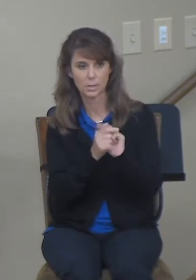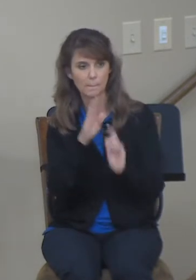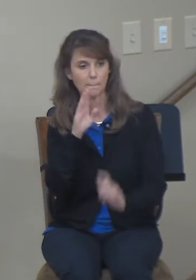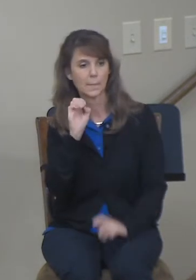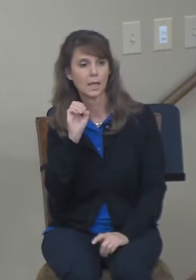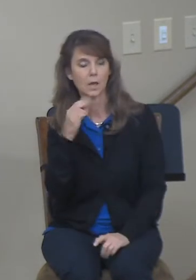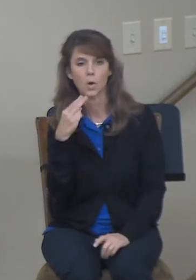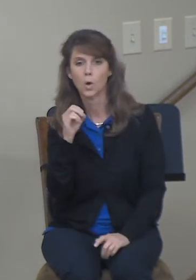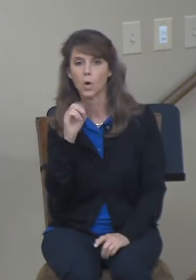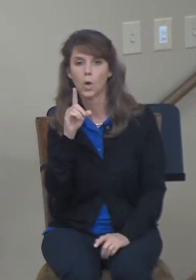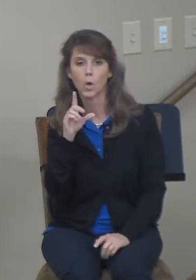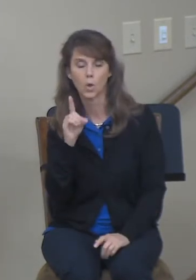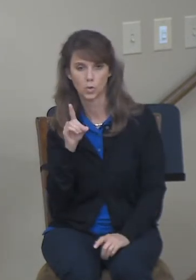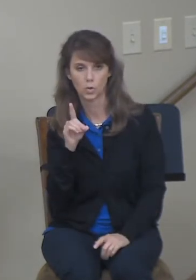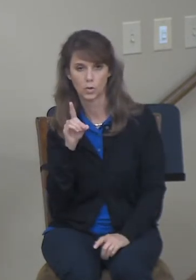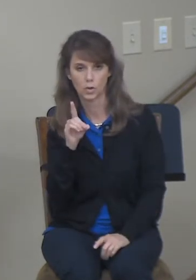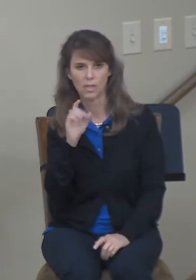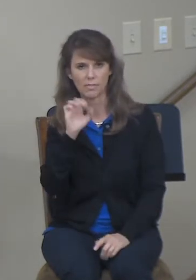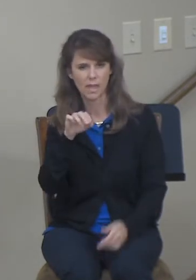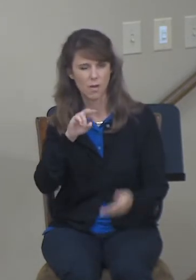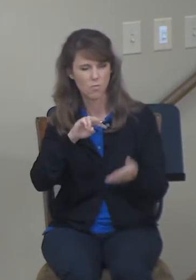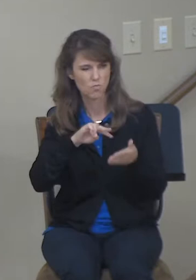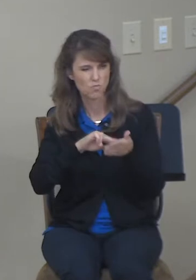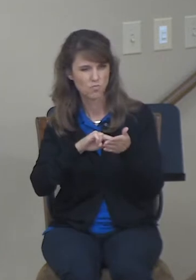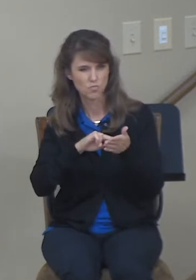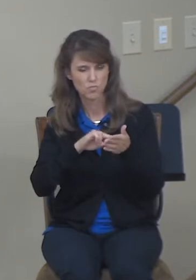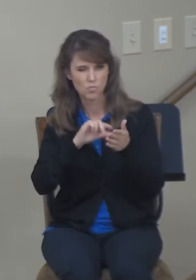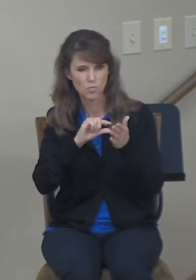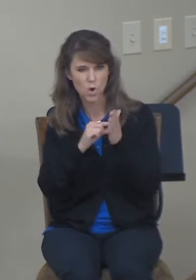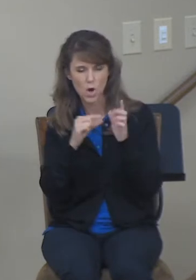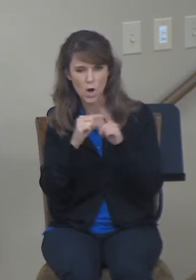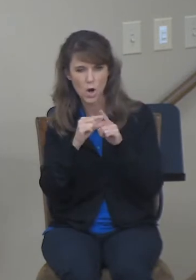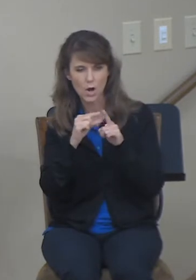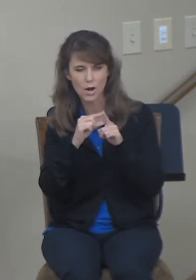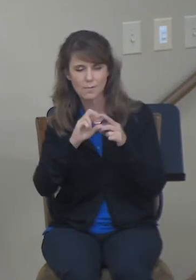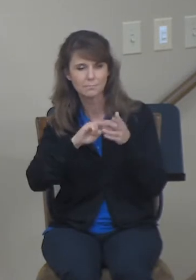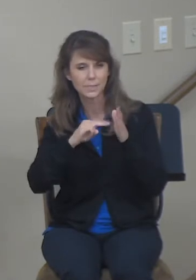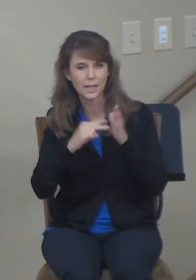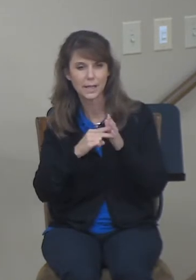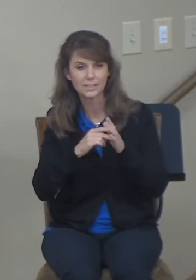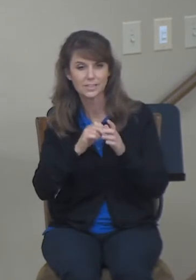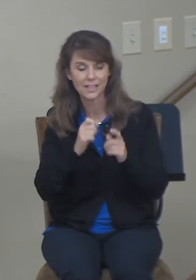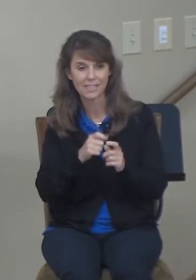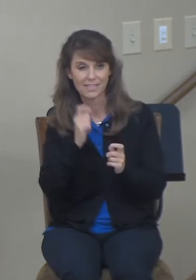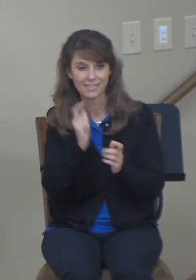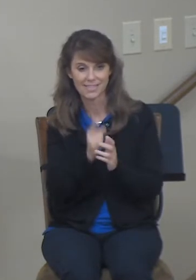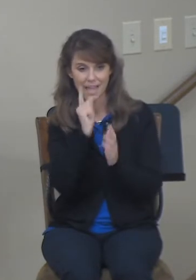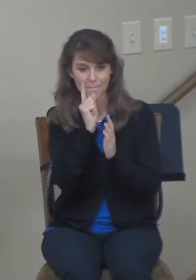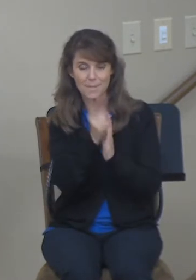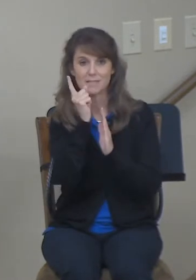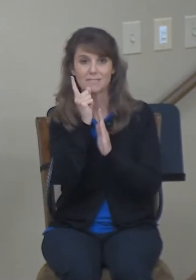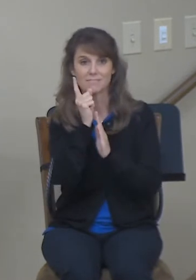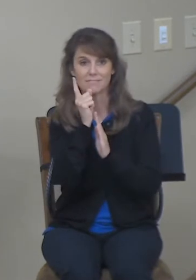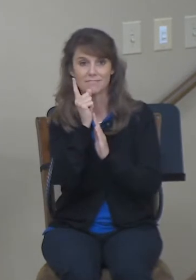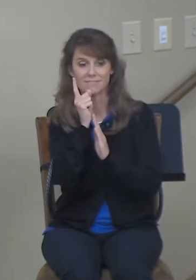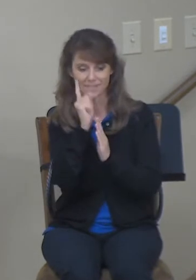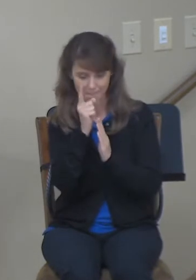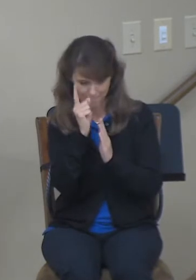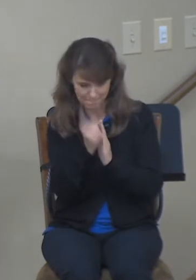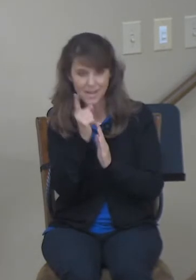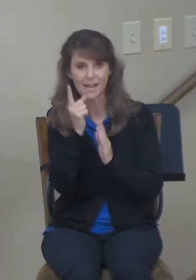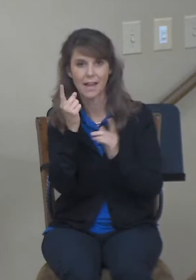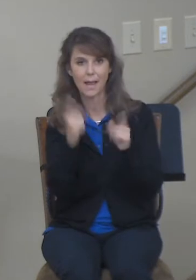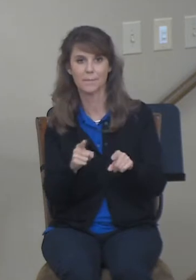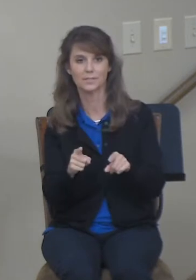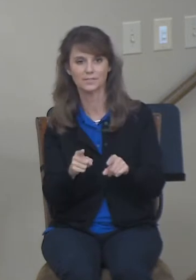It really, that's a word that just says just then. It's the meant to convey surprise or suddenly. Do you think it's just